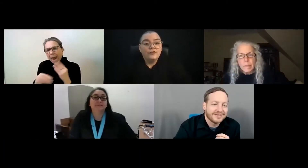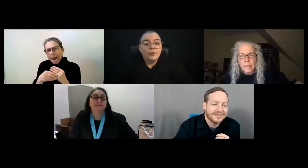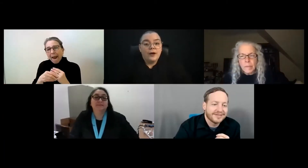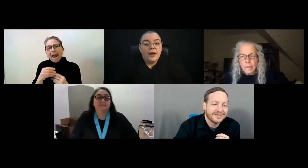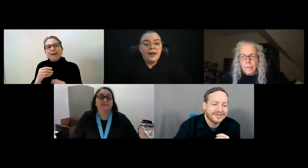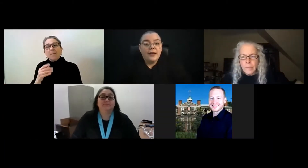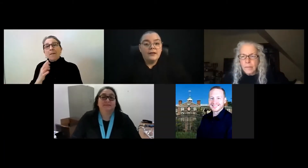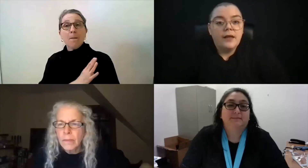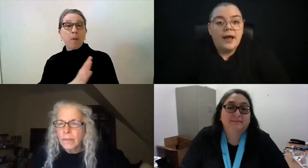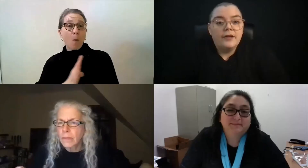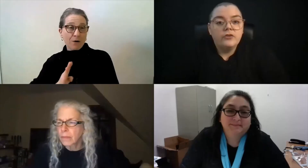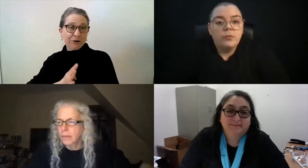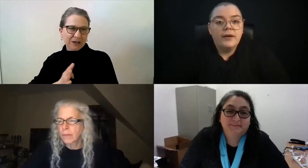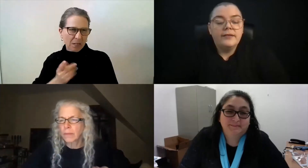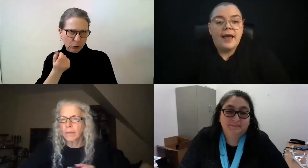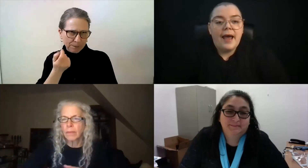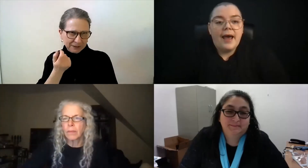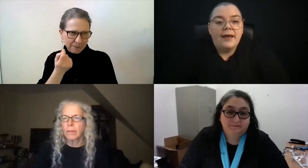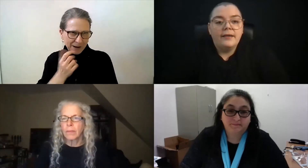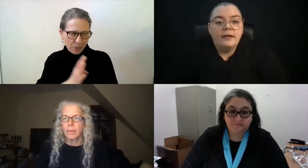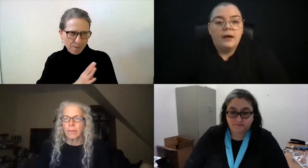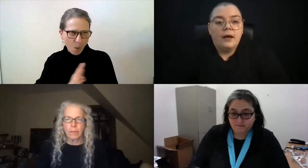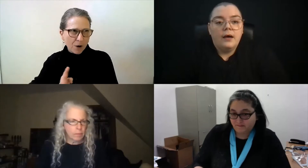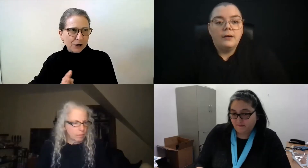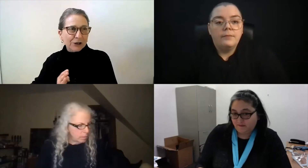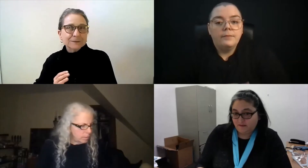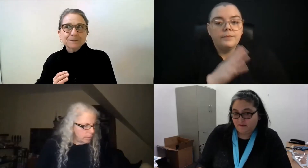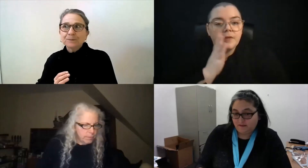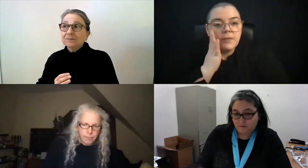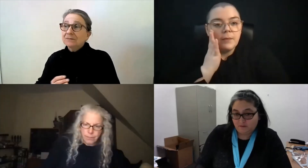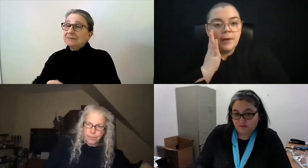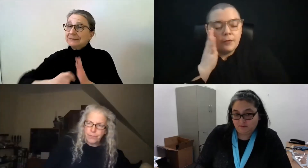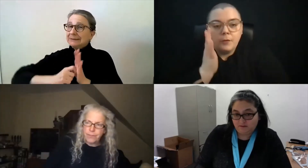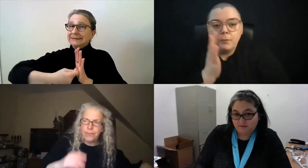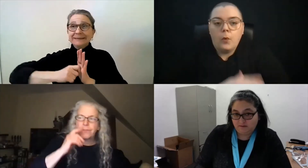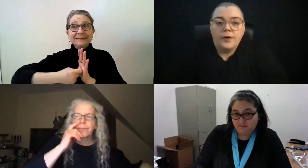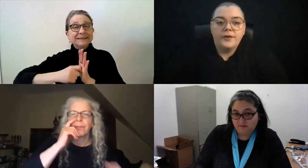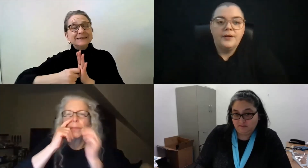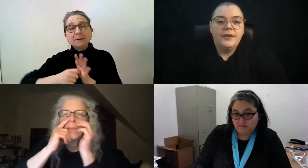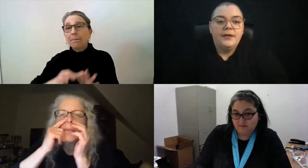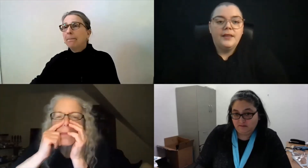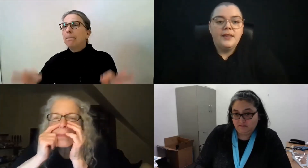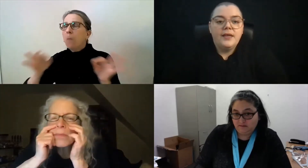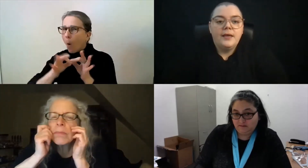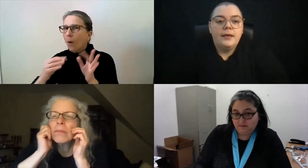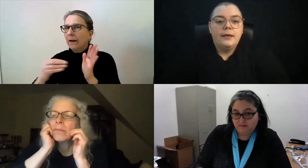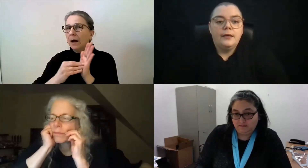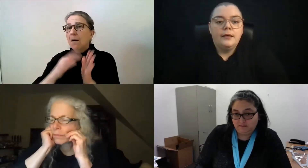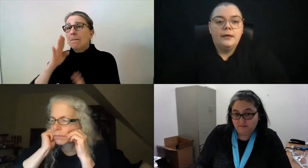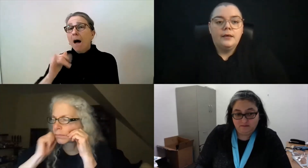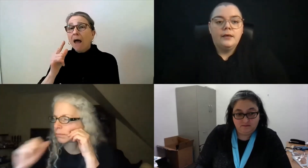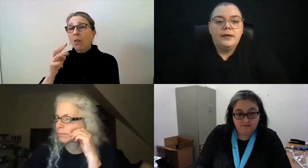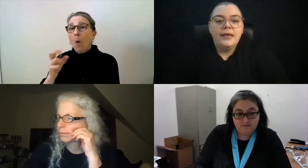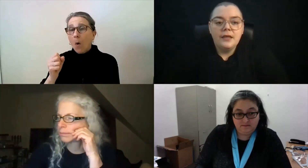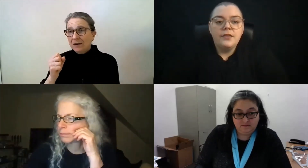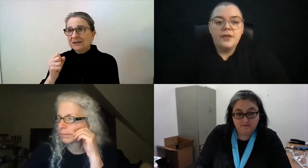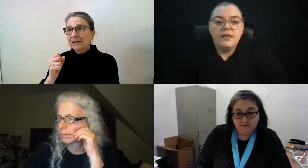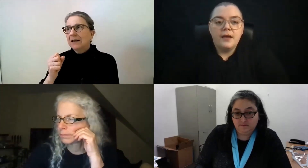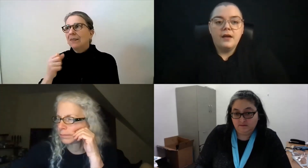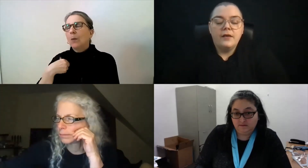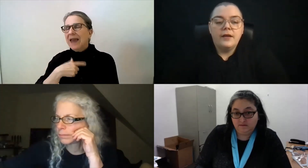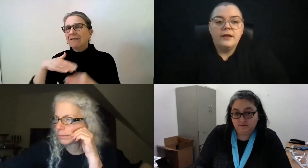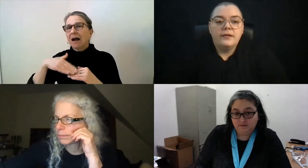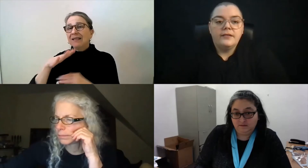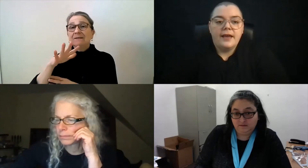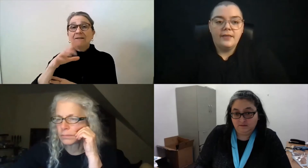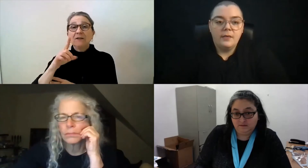Sure, and I, I just wanted to add something about the board. The key thing